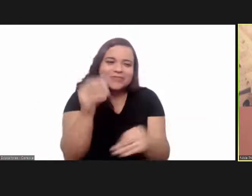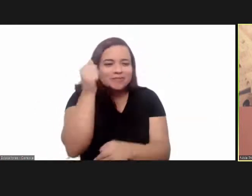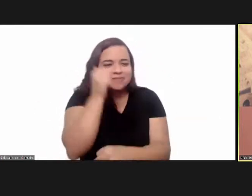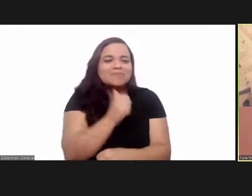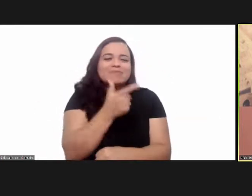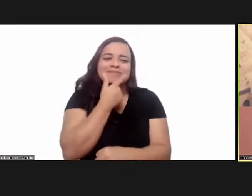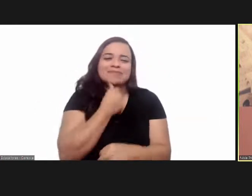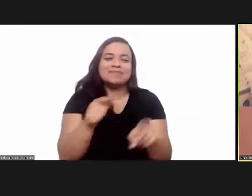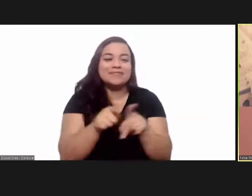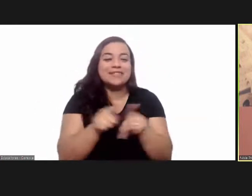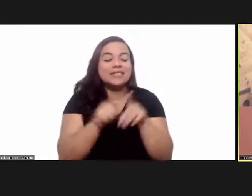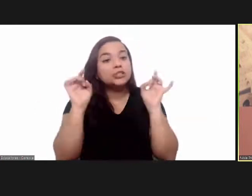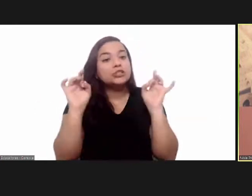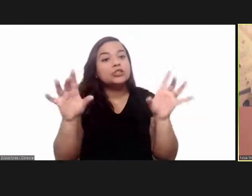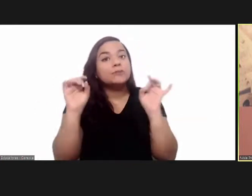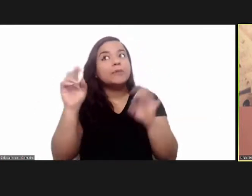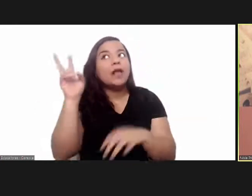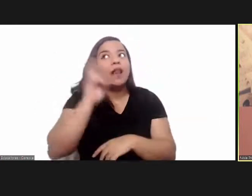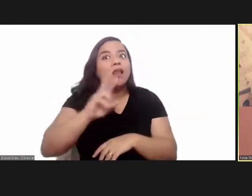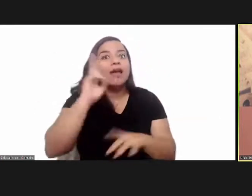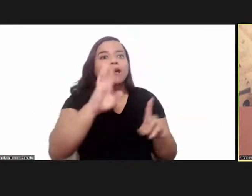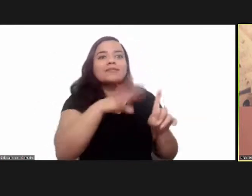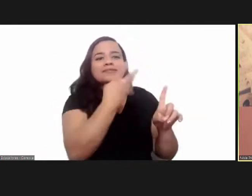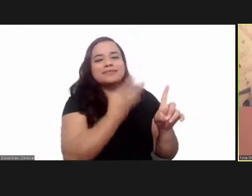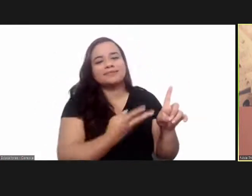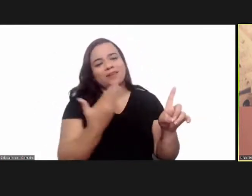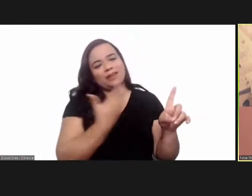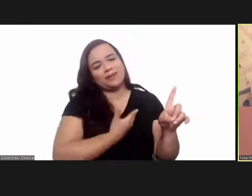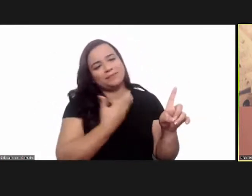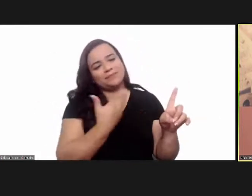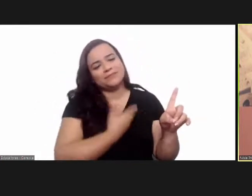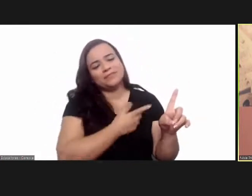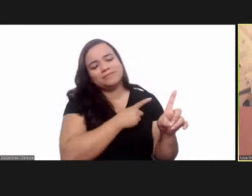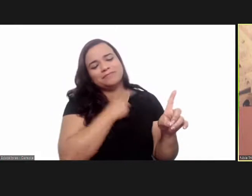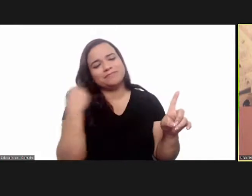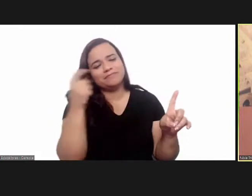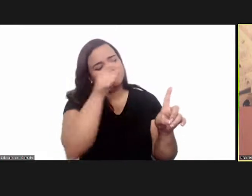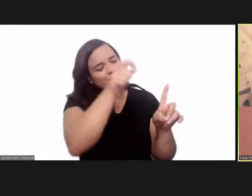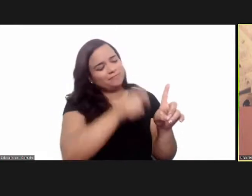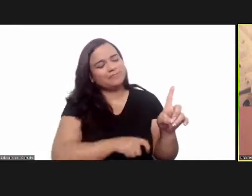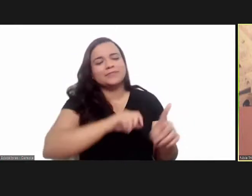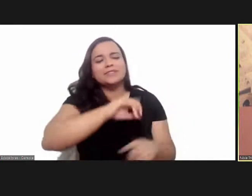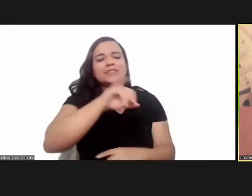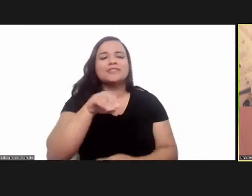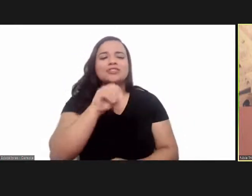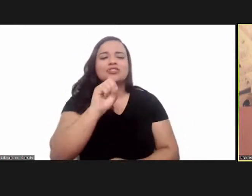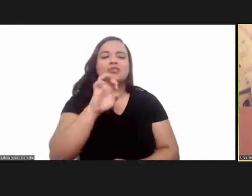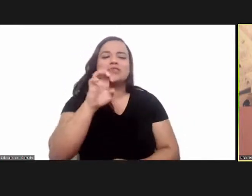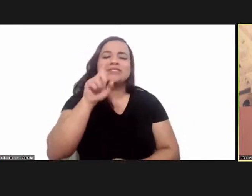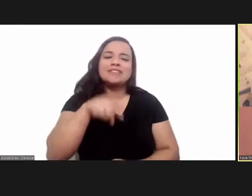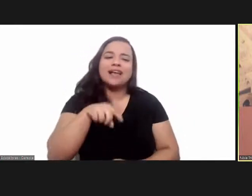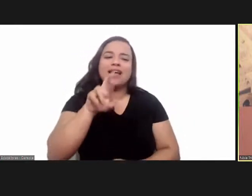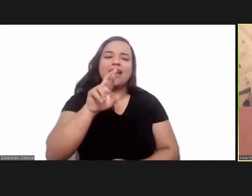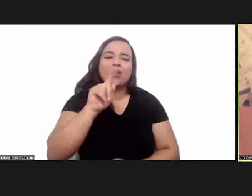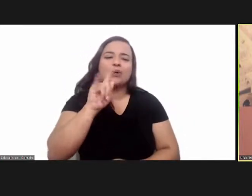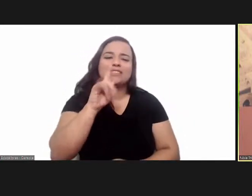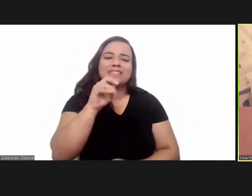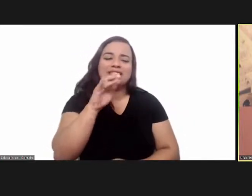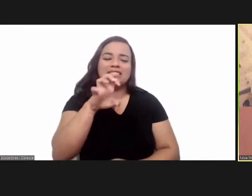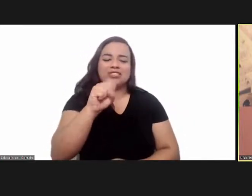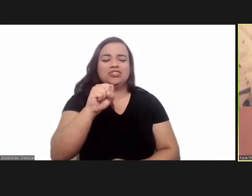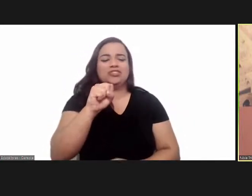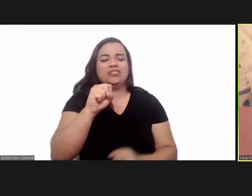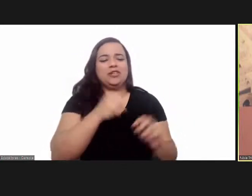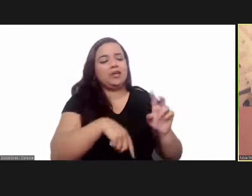everyone and especially mentioning our friend who's passed away jose rodriguez quarter and